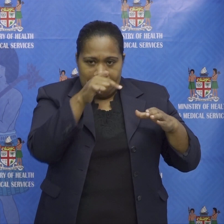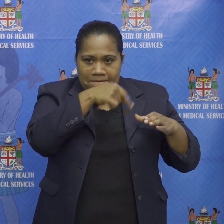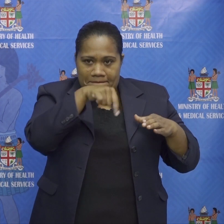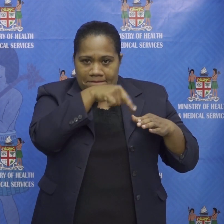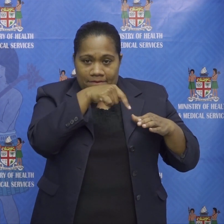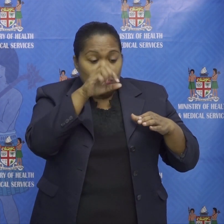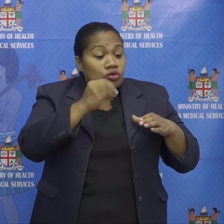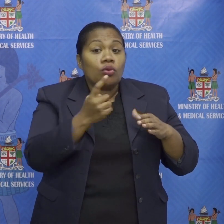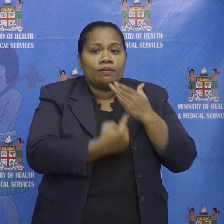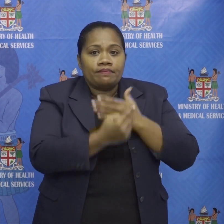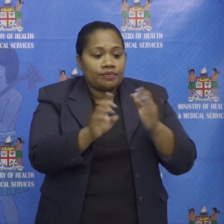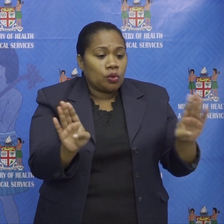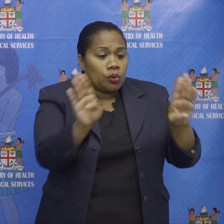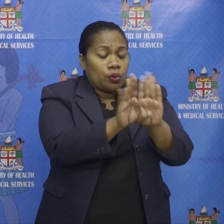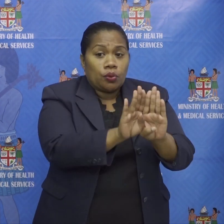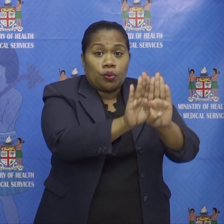quarantine facility